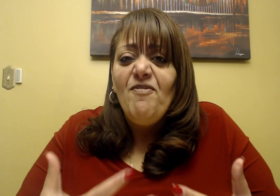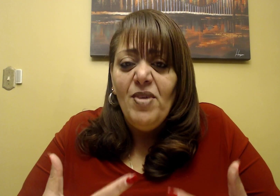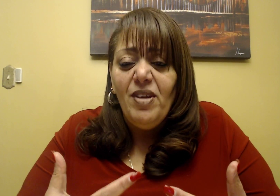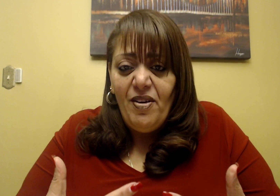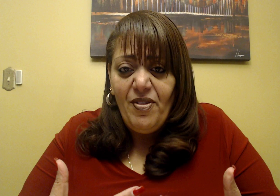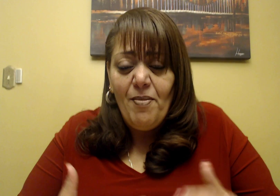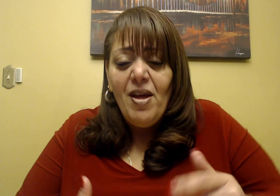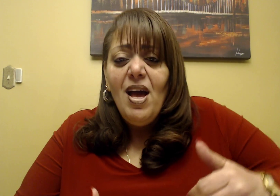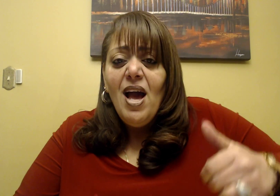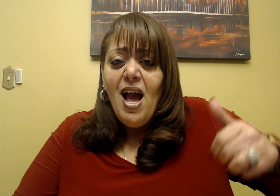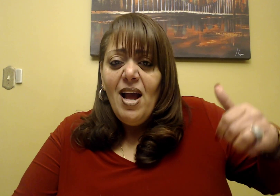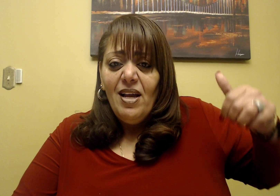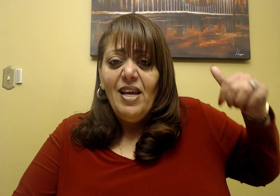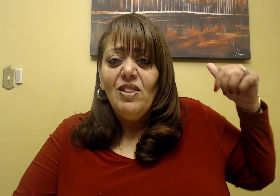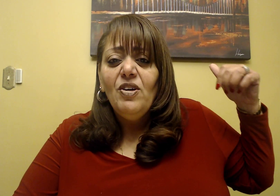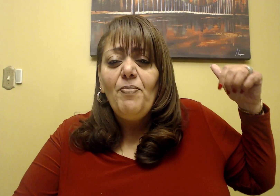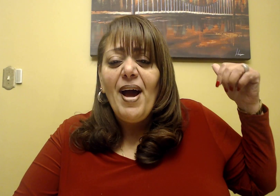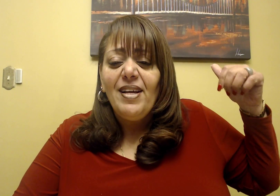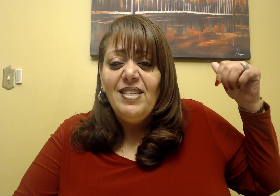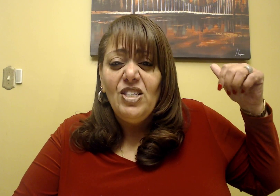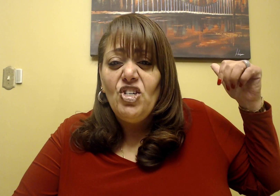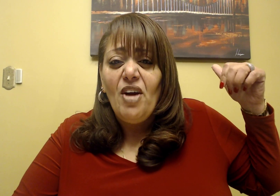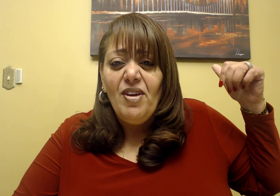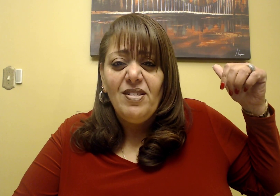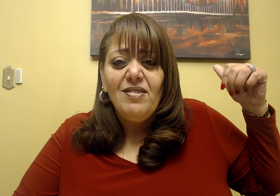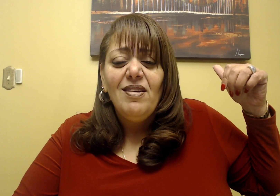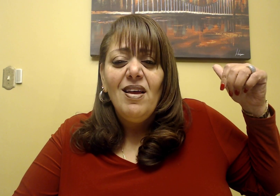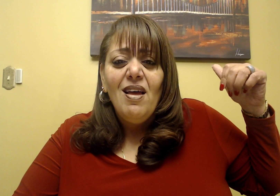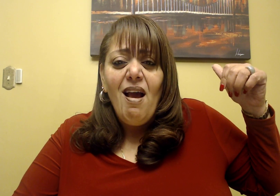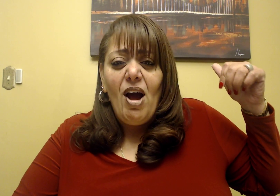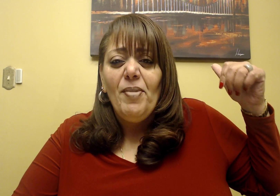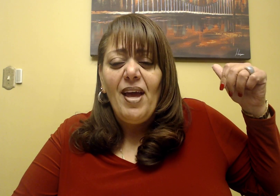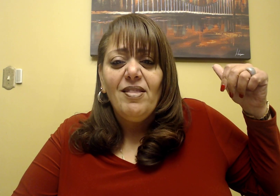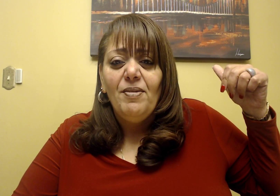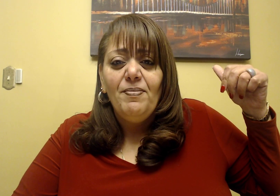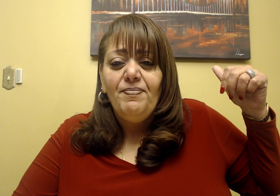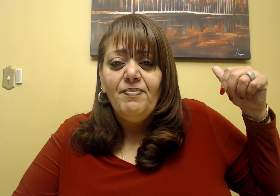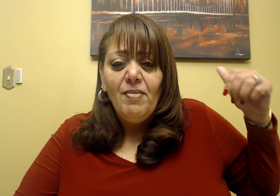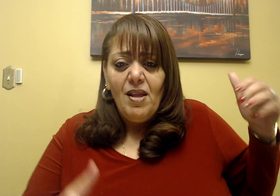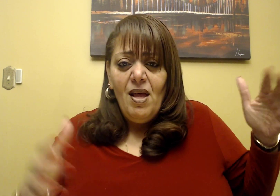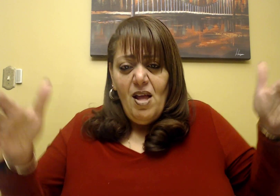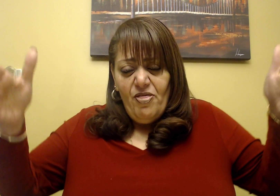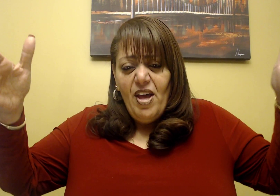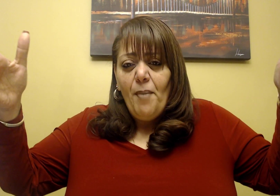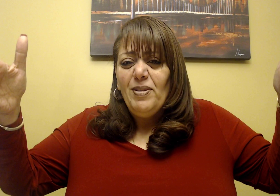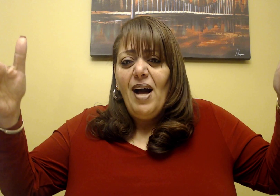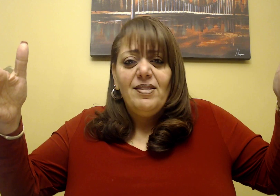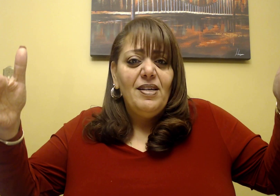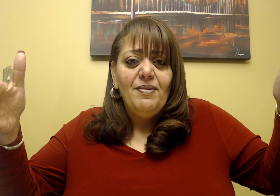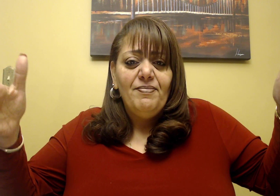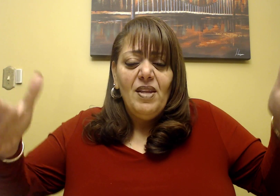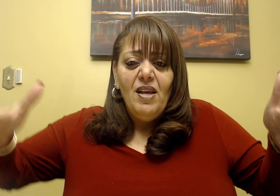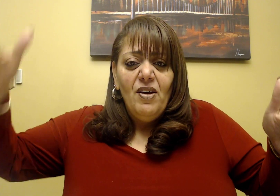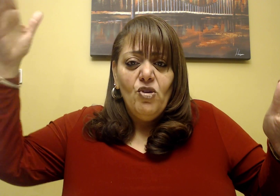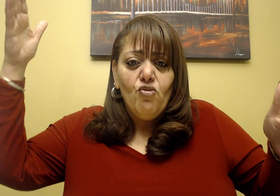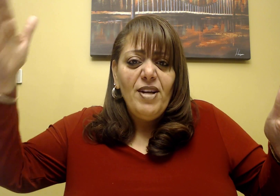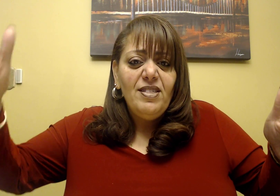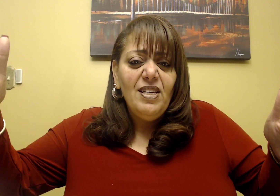million of them, can look back and see the chariots coming at them. They are blocked in. The Red Sea